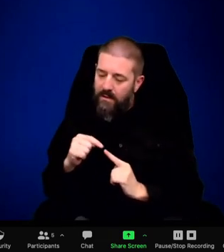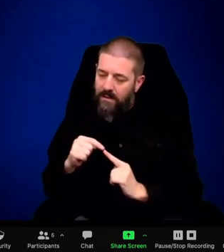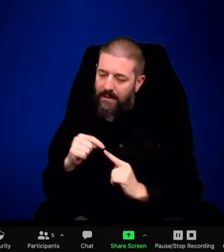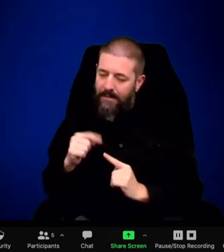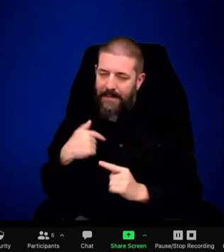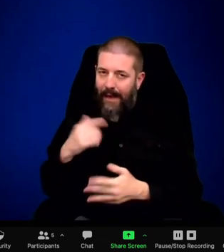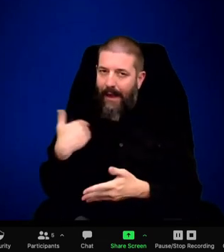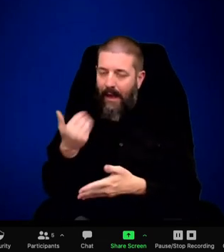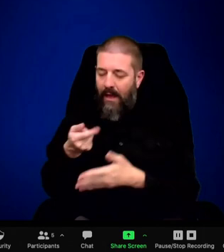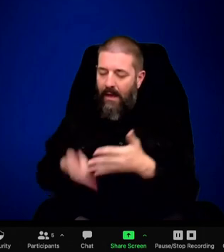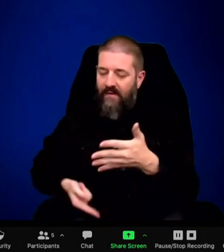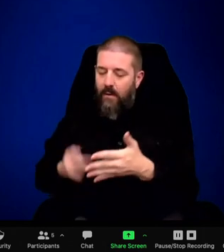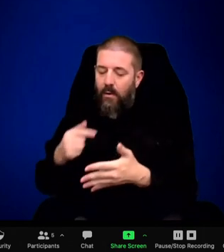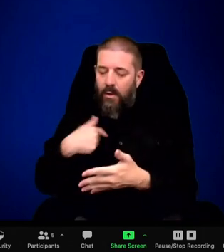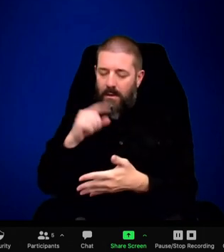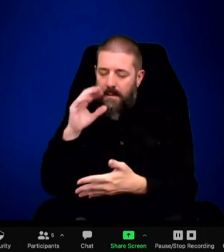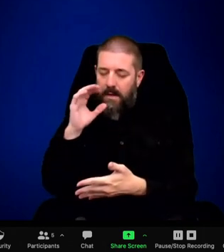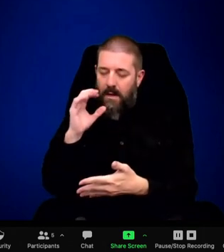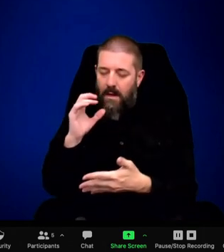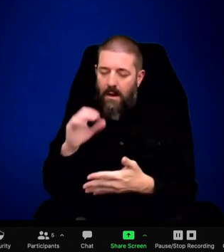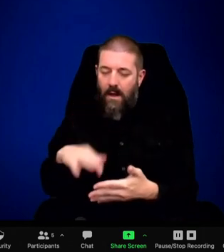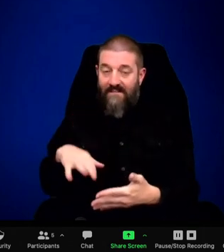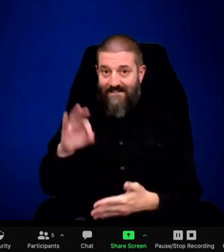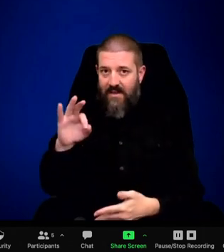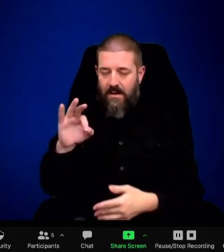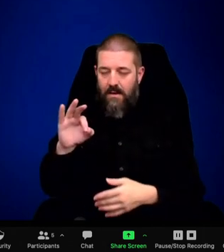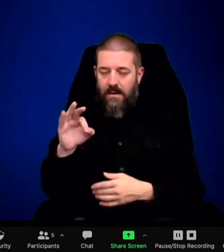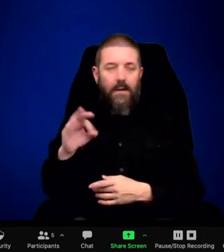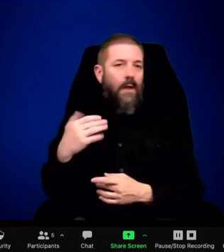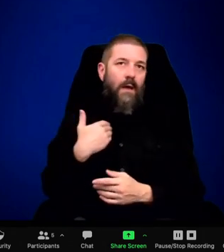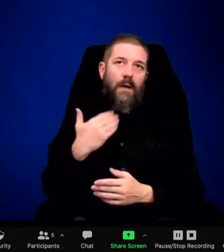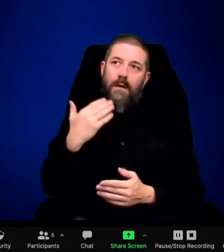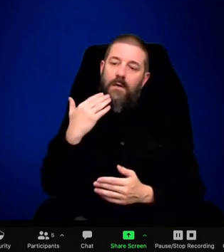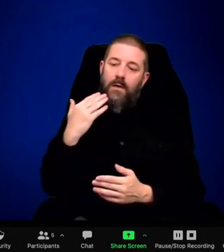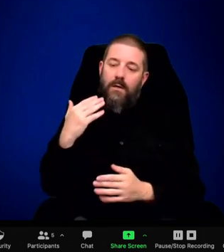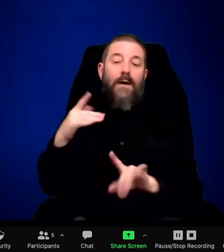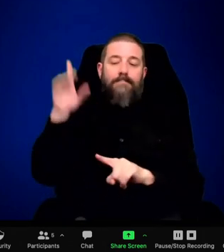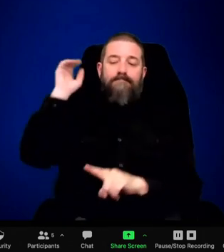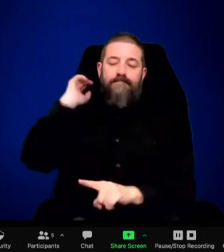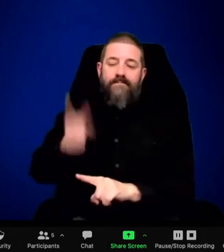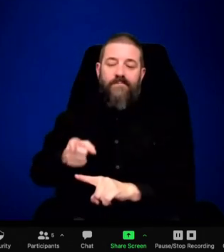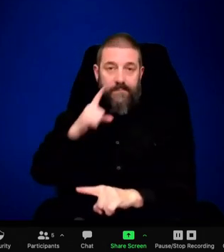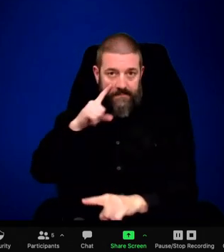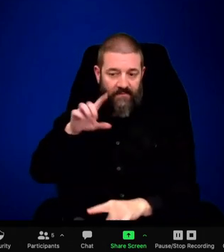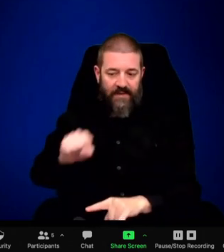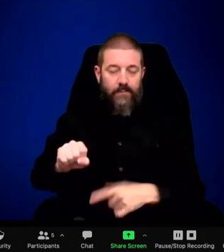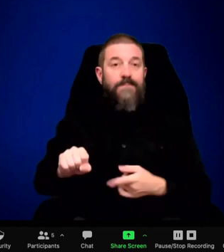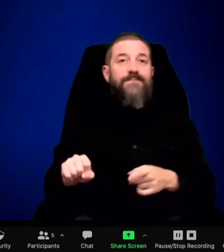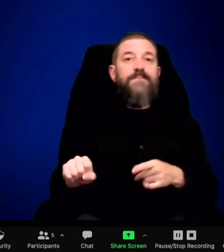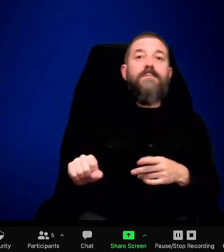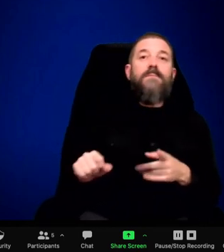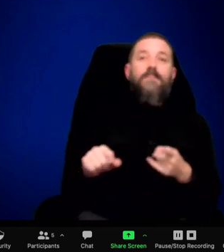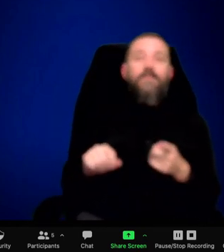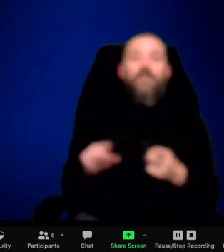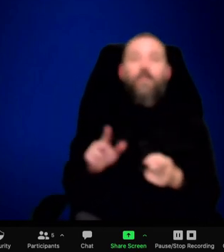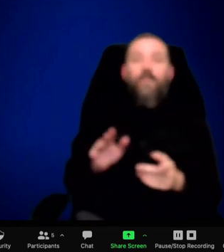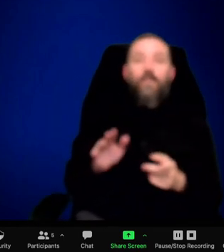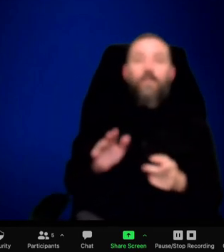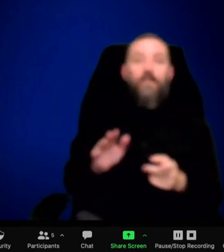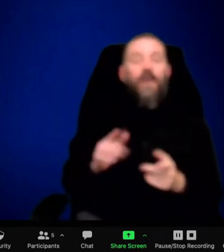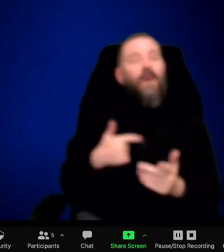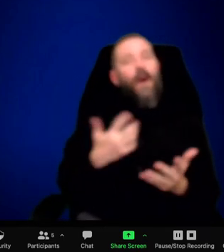We drove out to Lamar Valley. We parked. I looked out from the road, and there was 926 in her family.